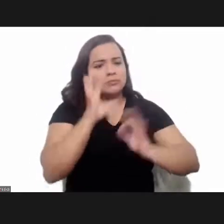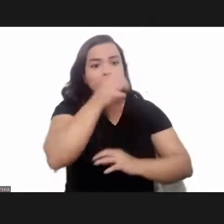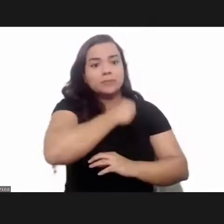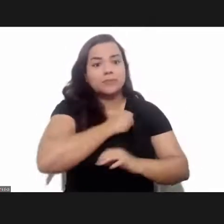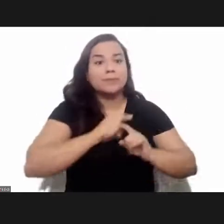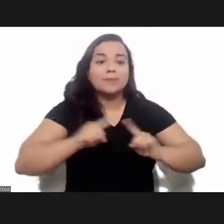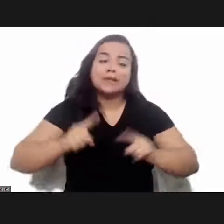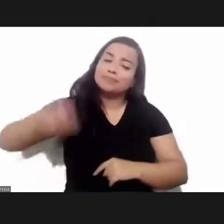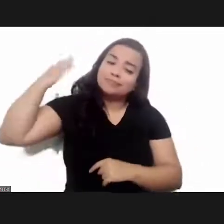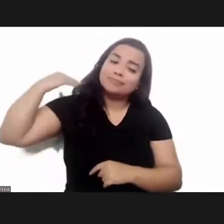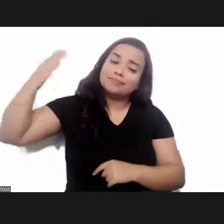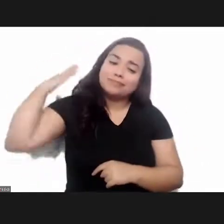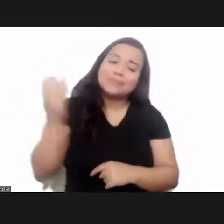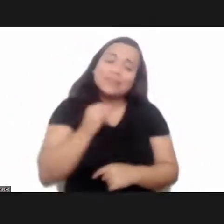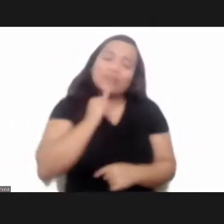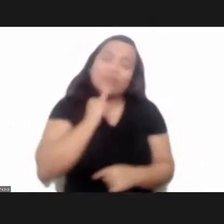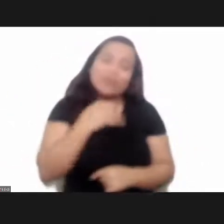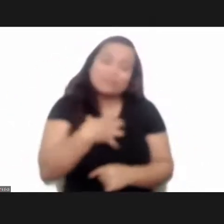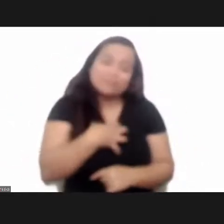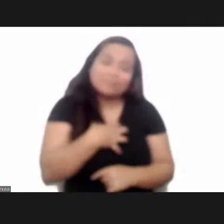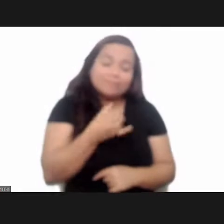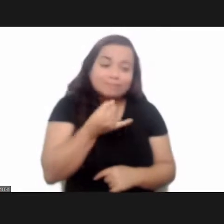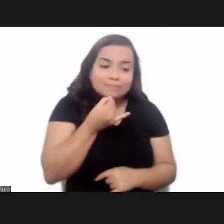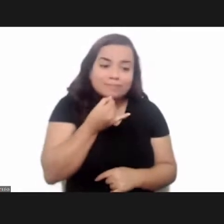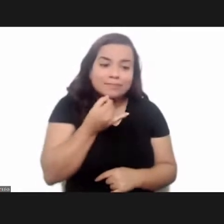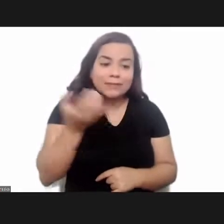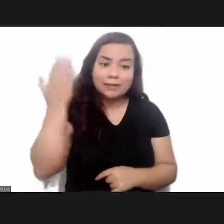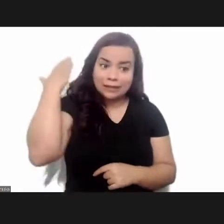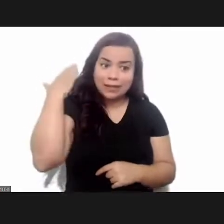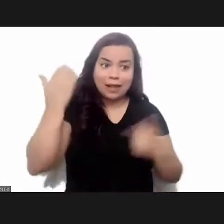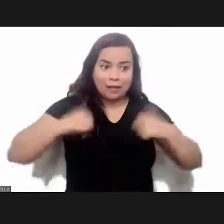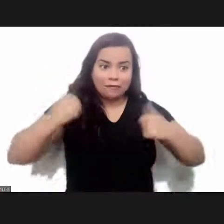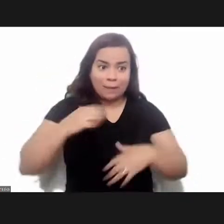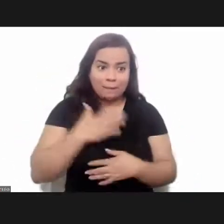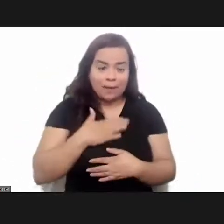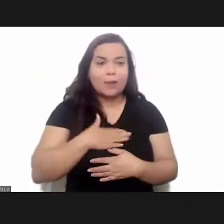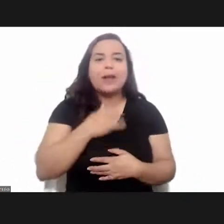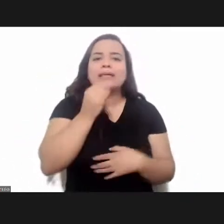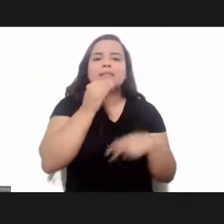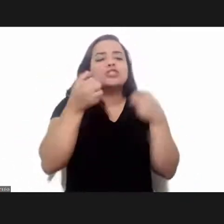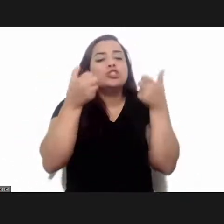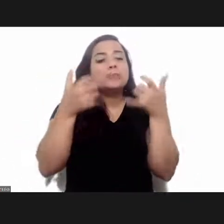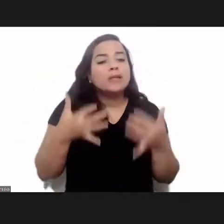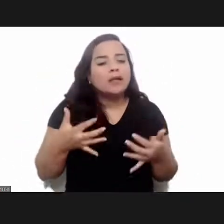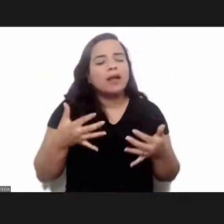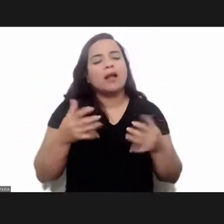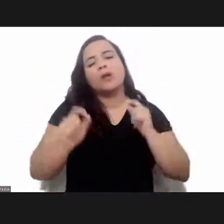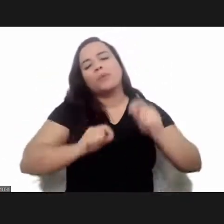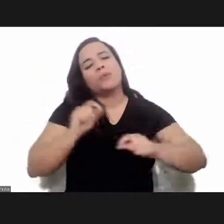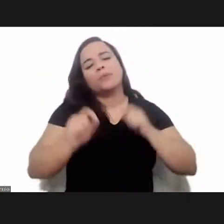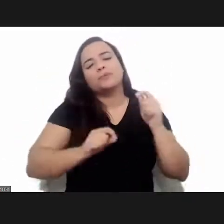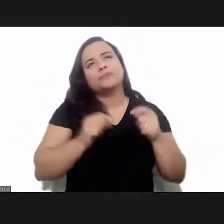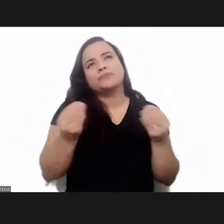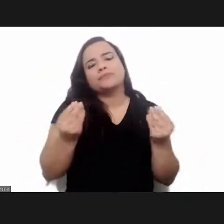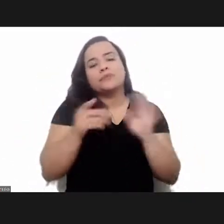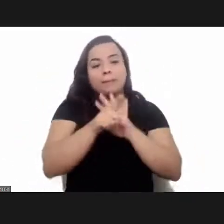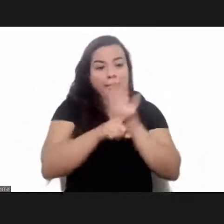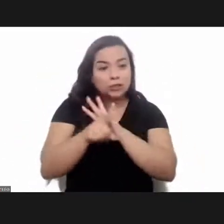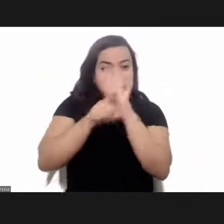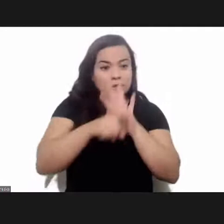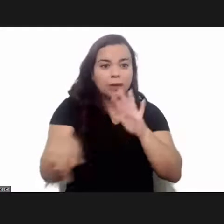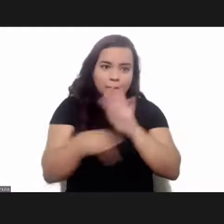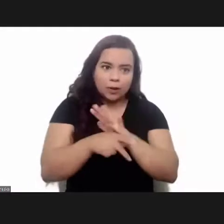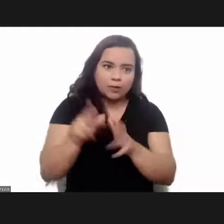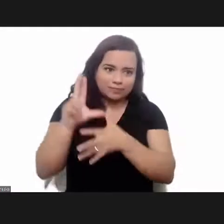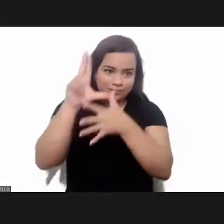time that network which in my assessment was a beautiful example of how researchers